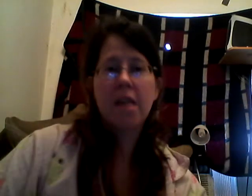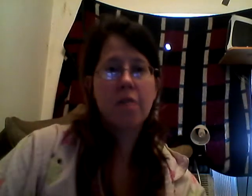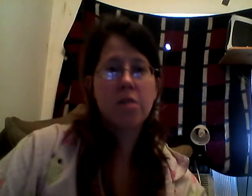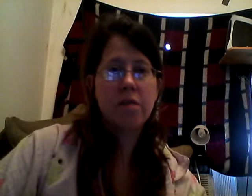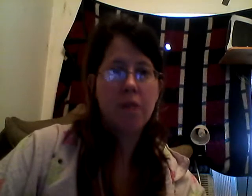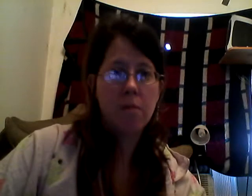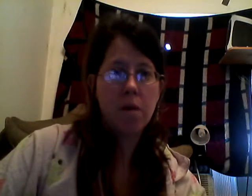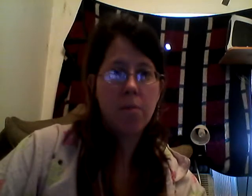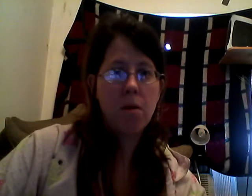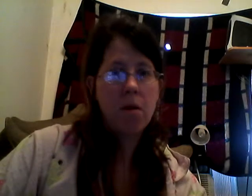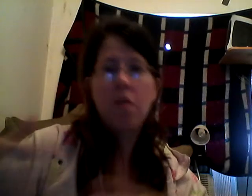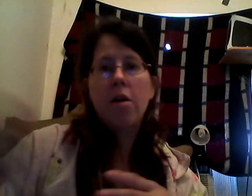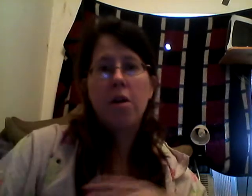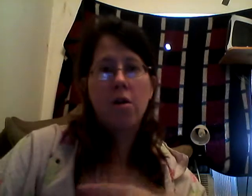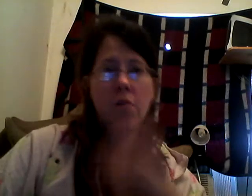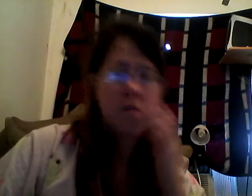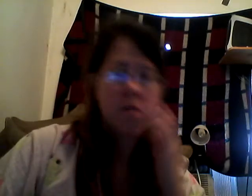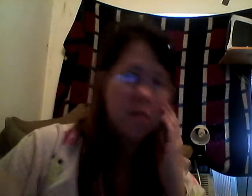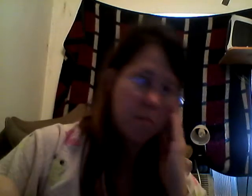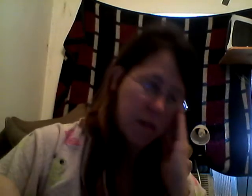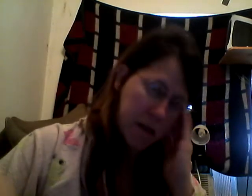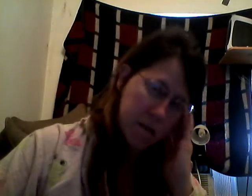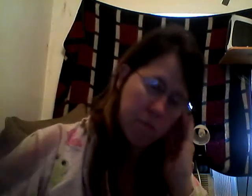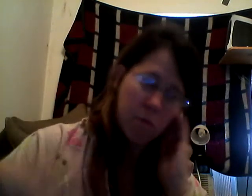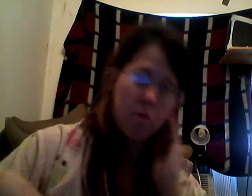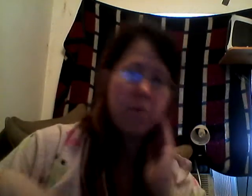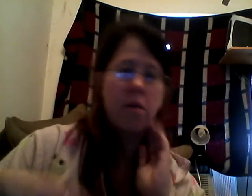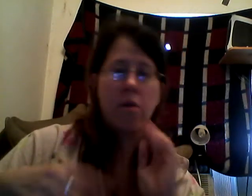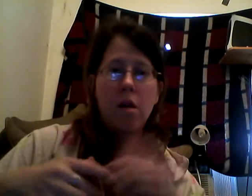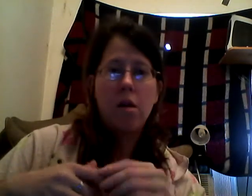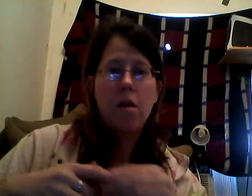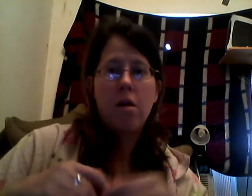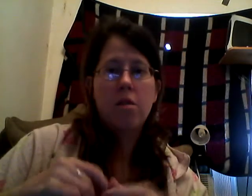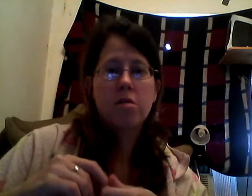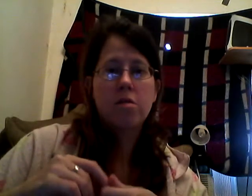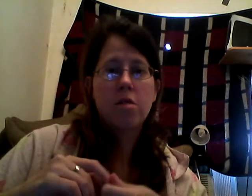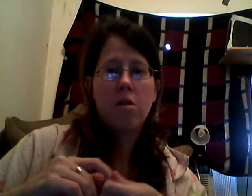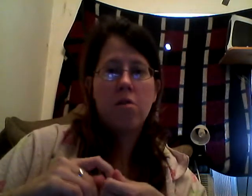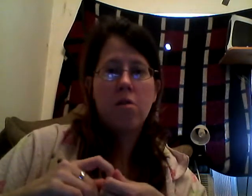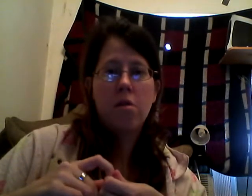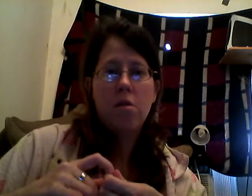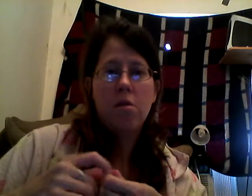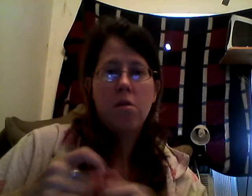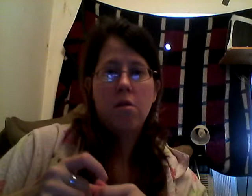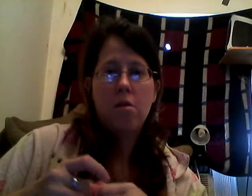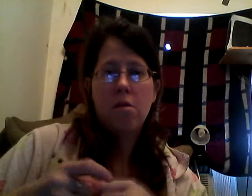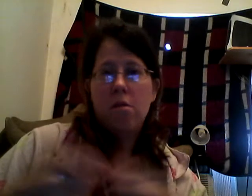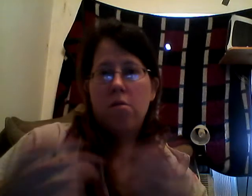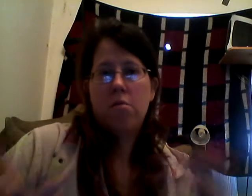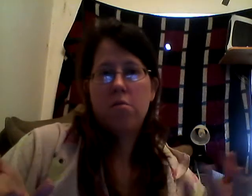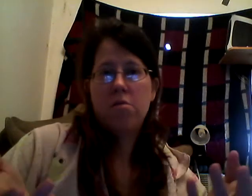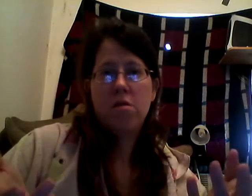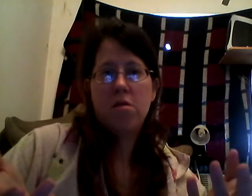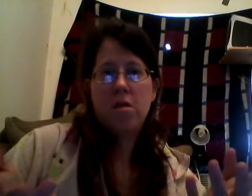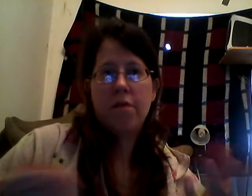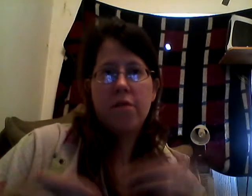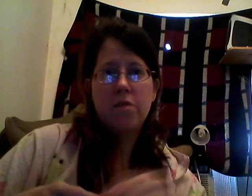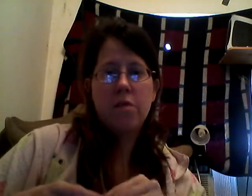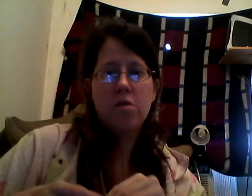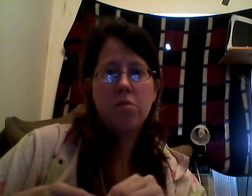them and just fill them up, you know, someplace, and put more Mio in it. So, didn't have to spend too much